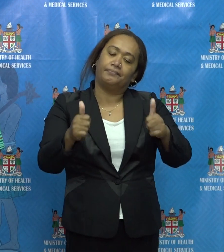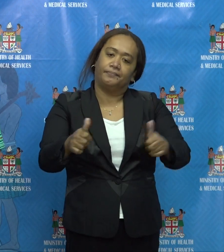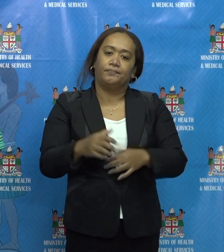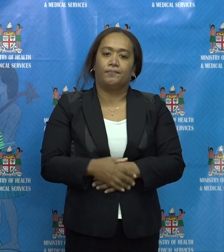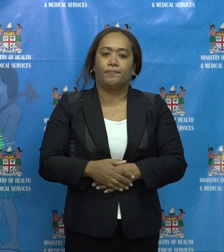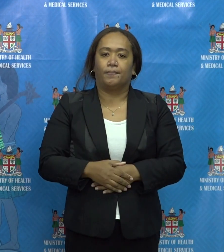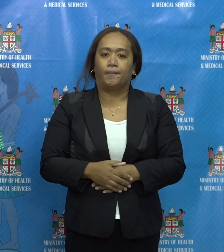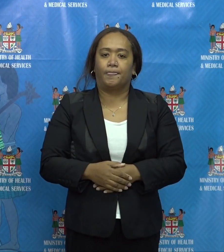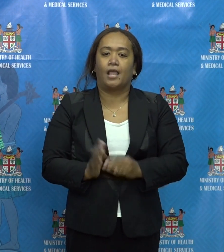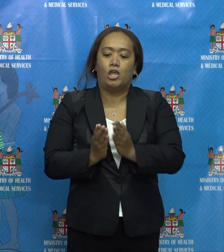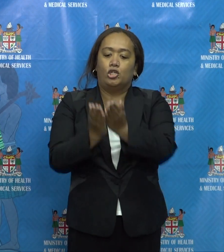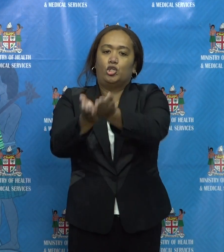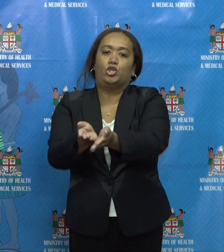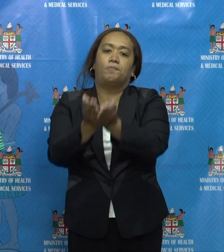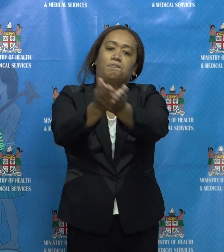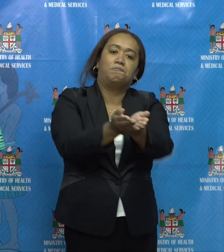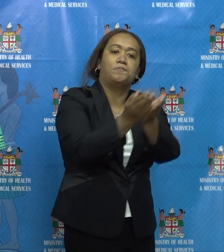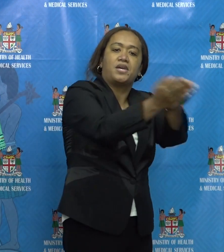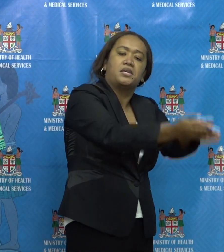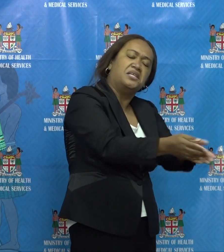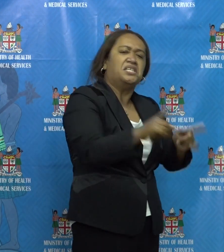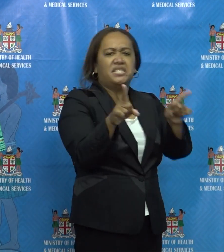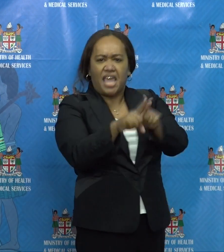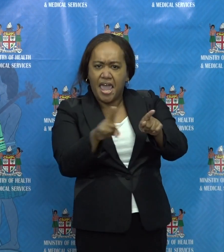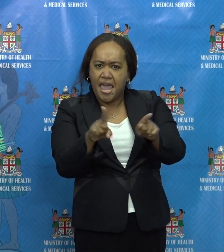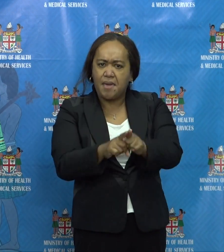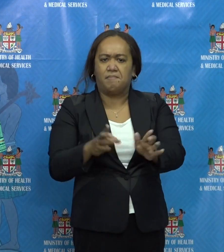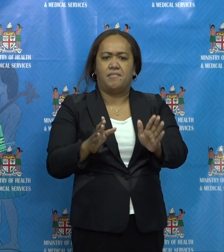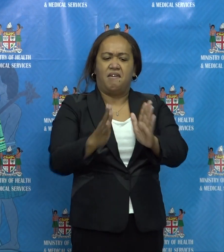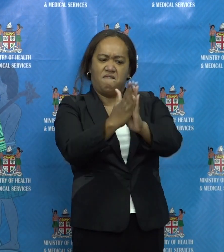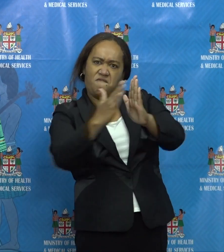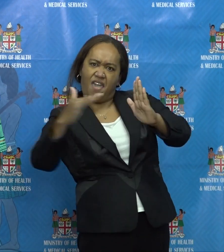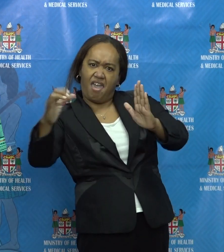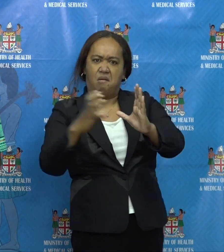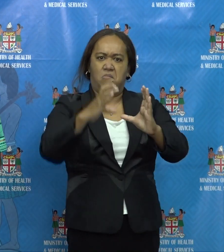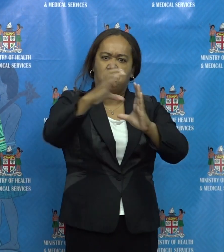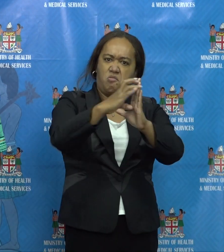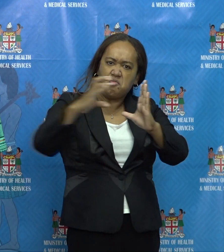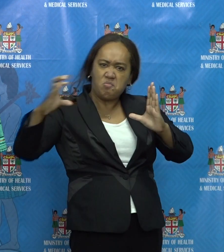Shipments have been going out all day, and even as I speak right now, they are still going.